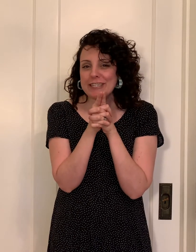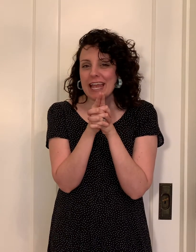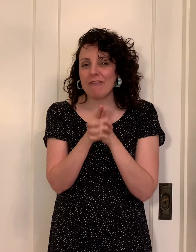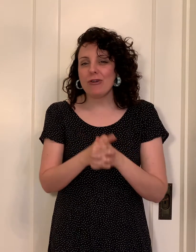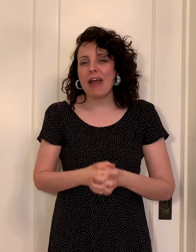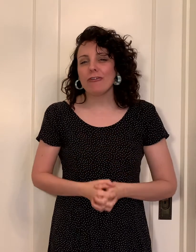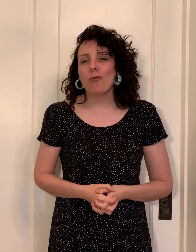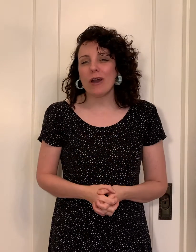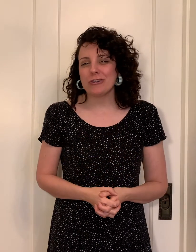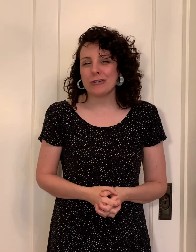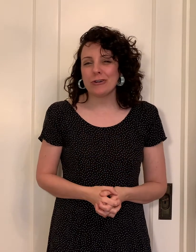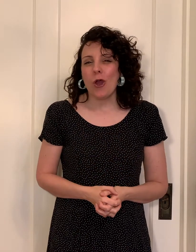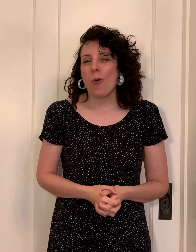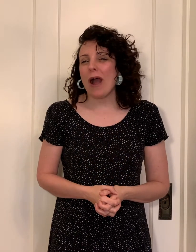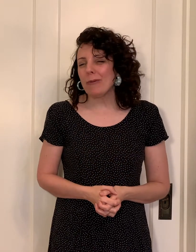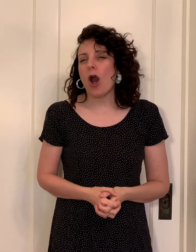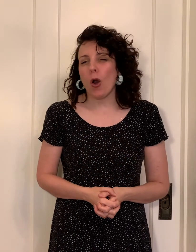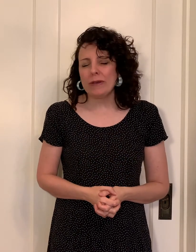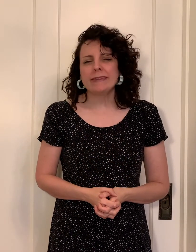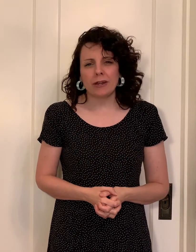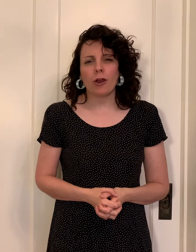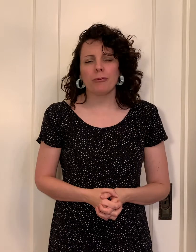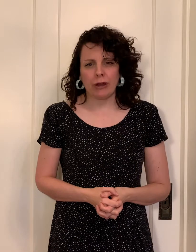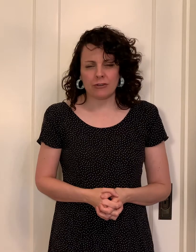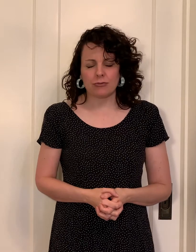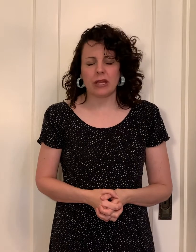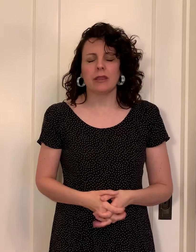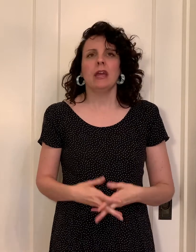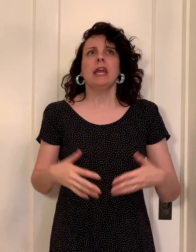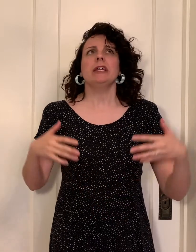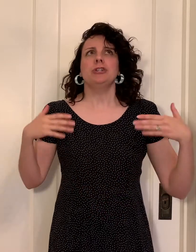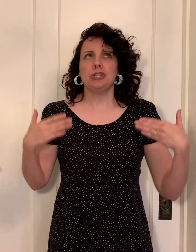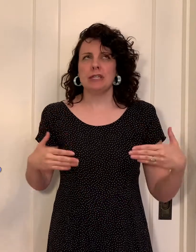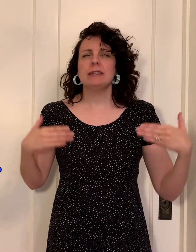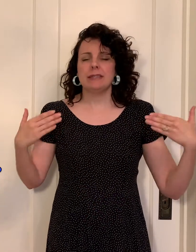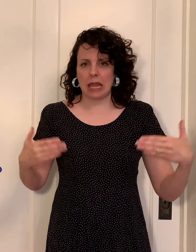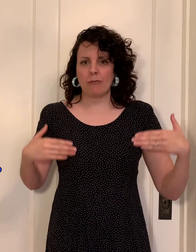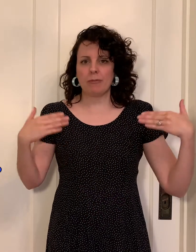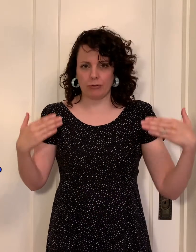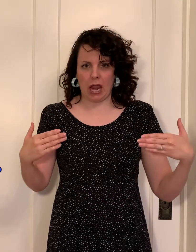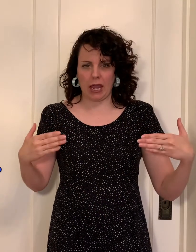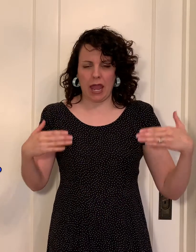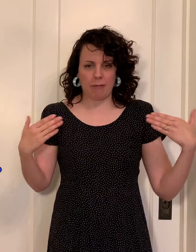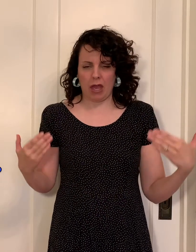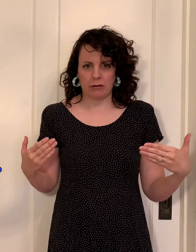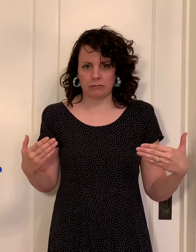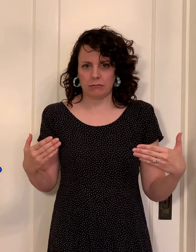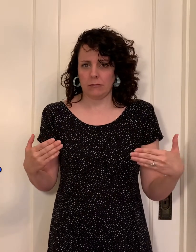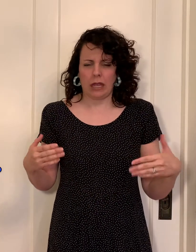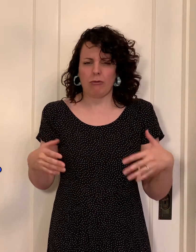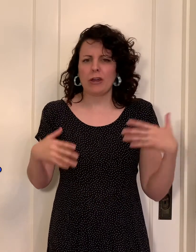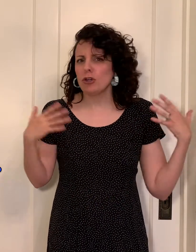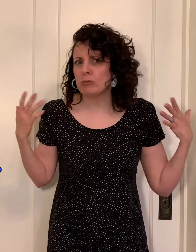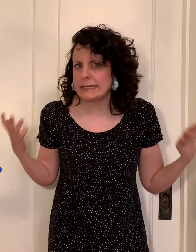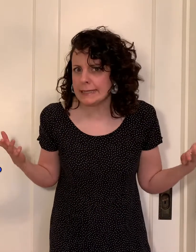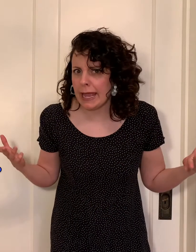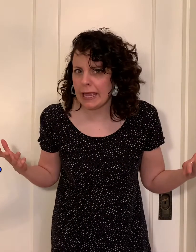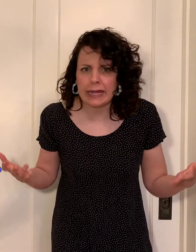have you ever wondered why we always end our prayers with in jesus name we pray amen like why couldn't we say in